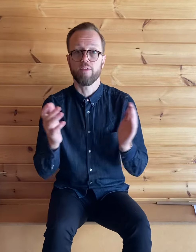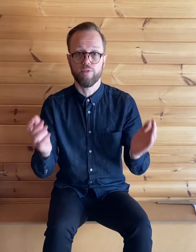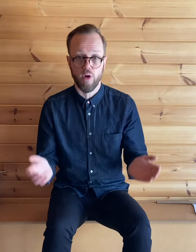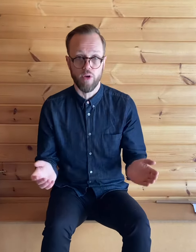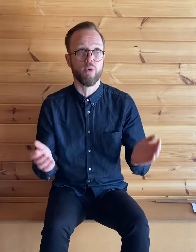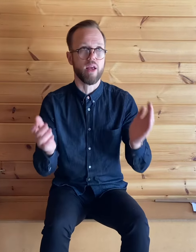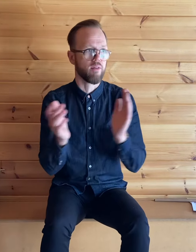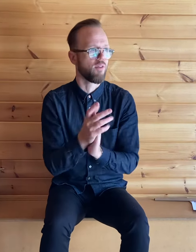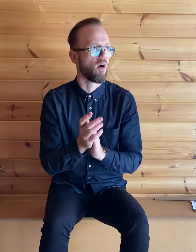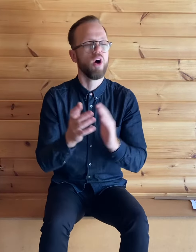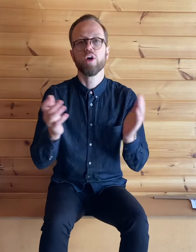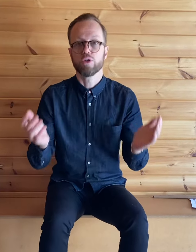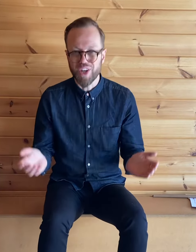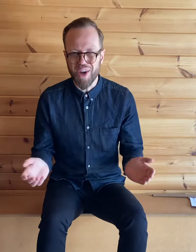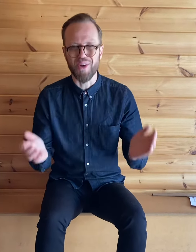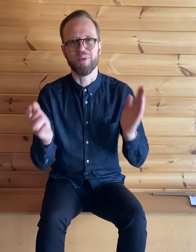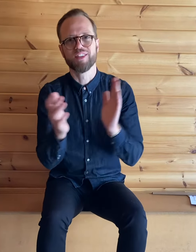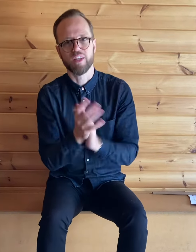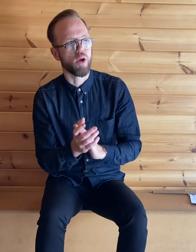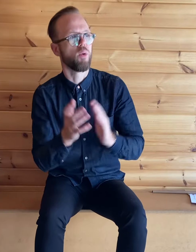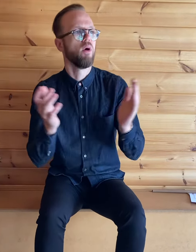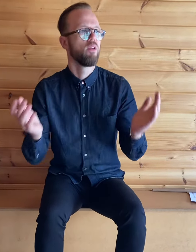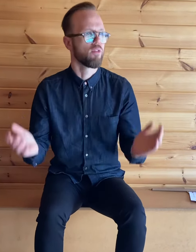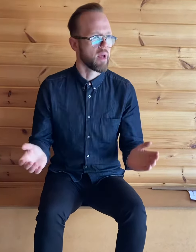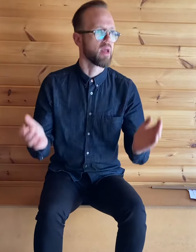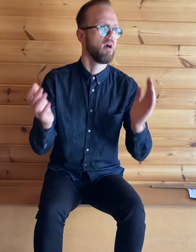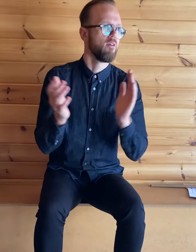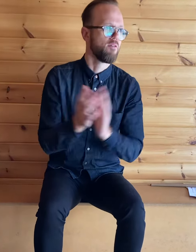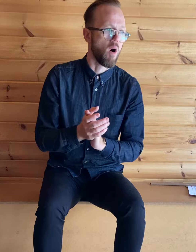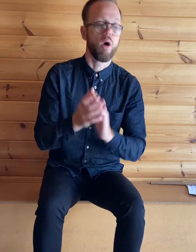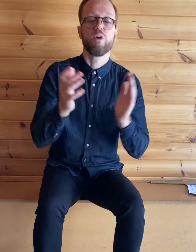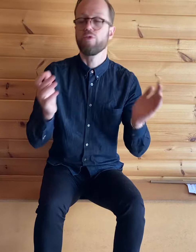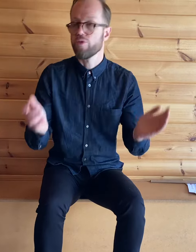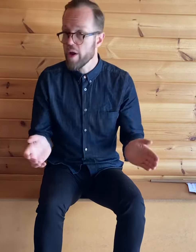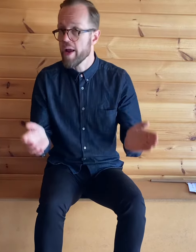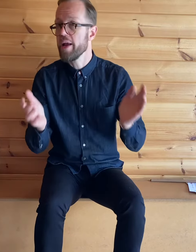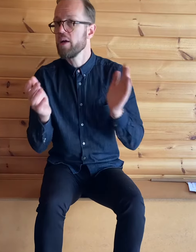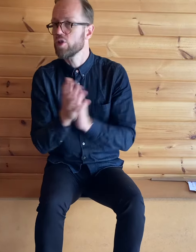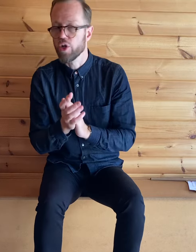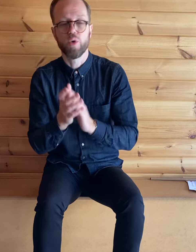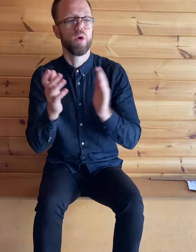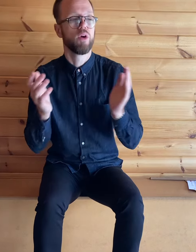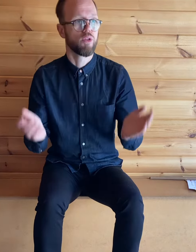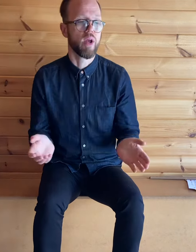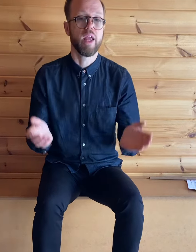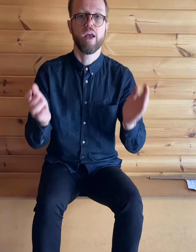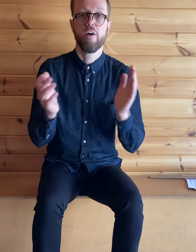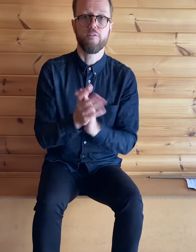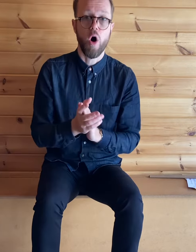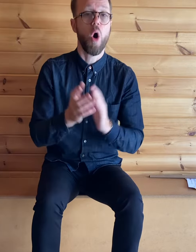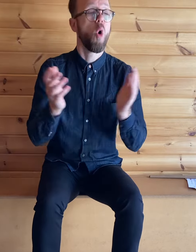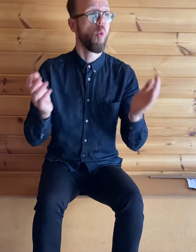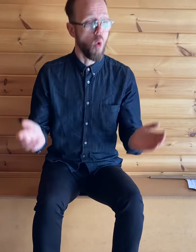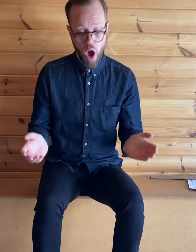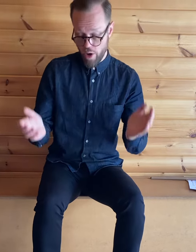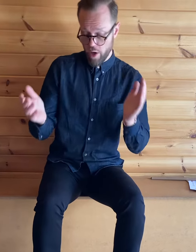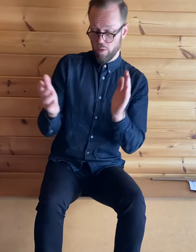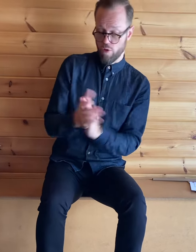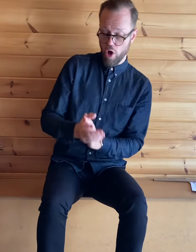four three two three three three three four one two